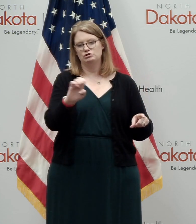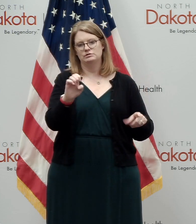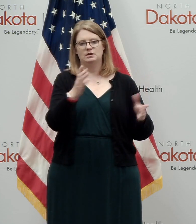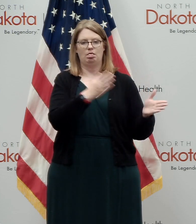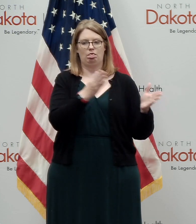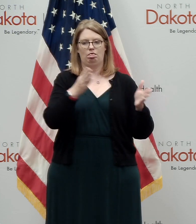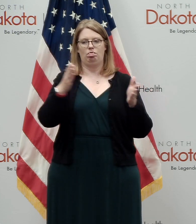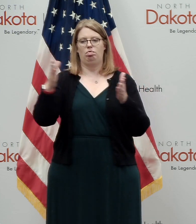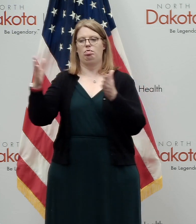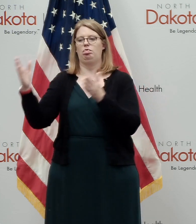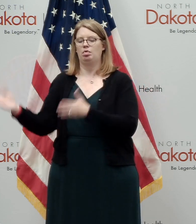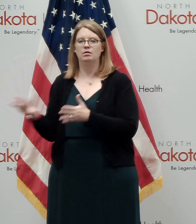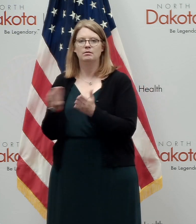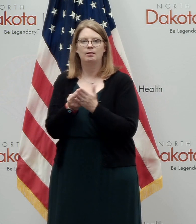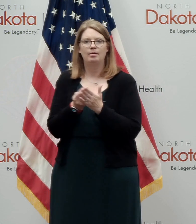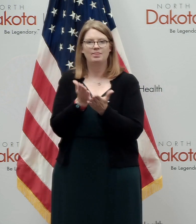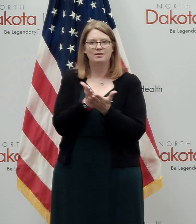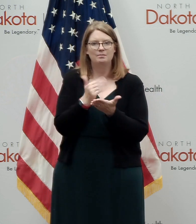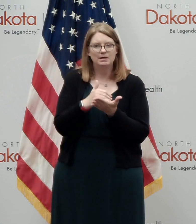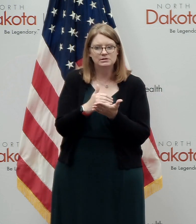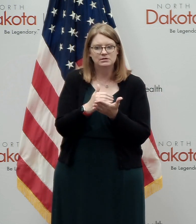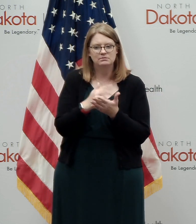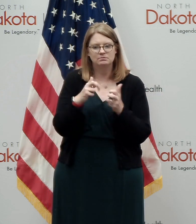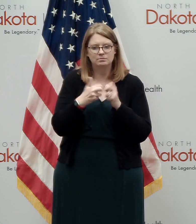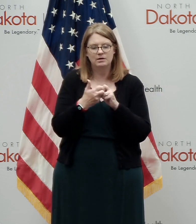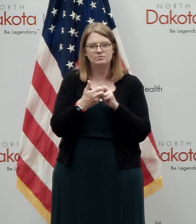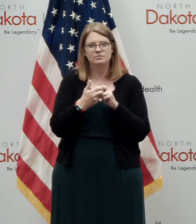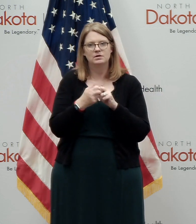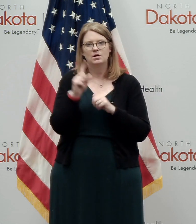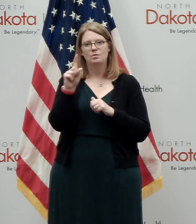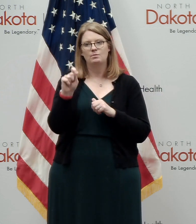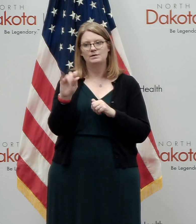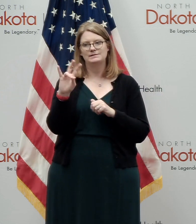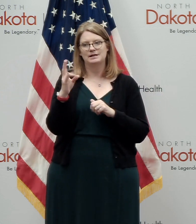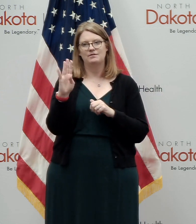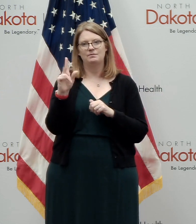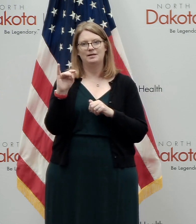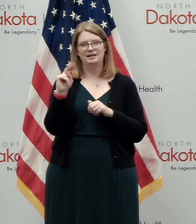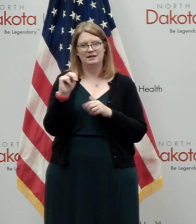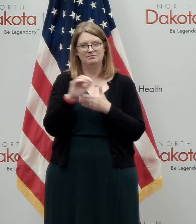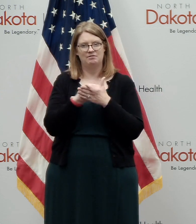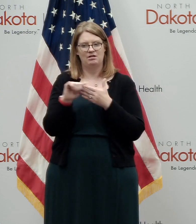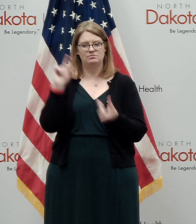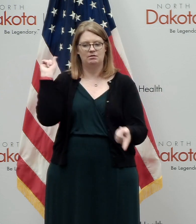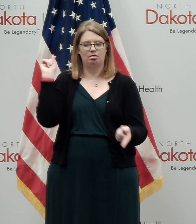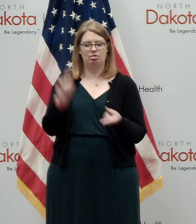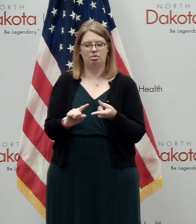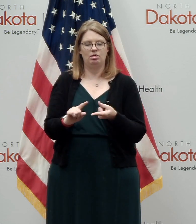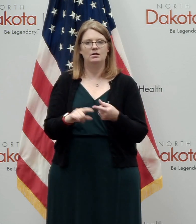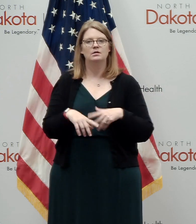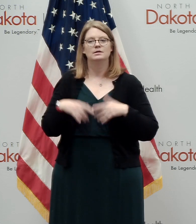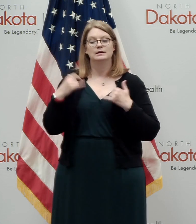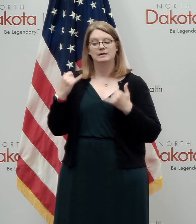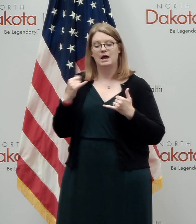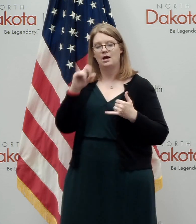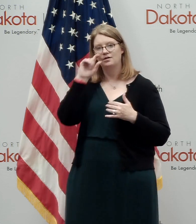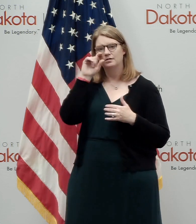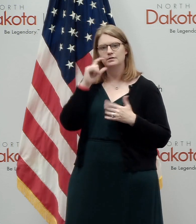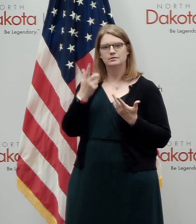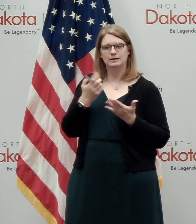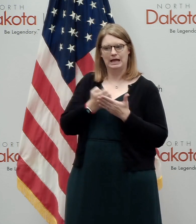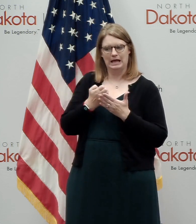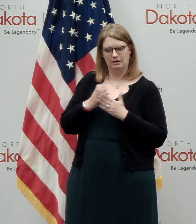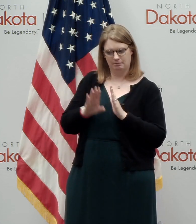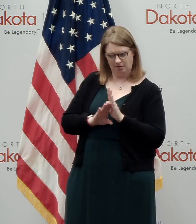another. We had the budget crisis where we had to cut $1.7 billion out with the legislature. Uh, now we've had a, you know, a bit of an